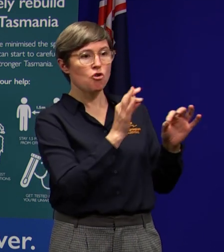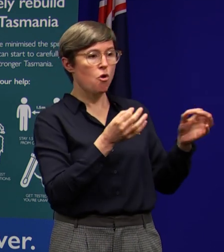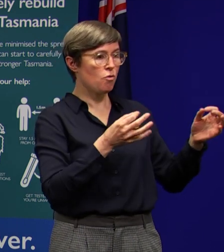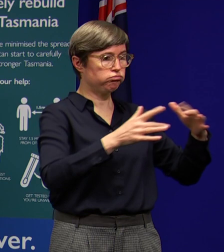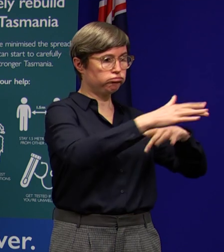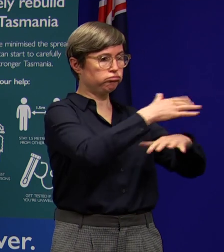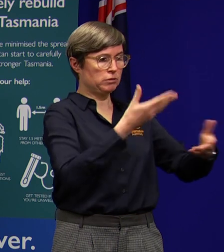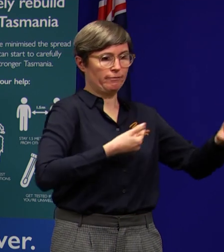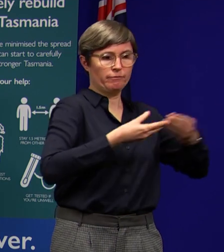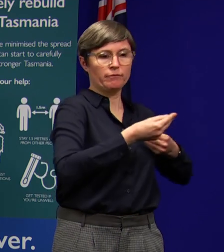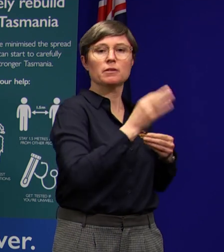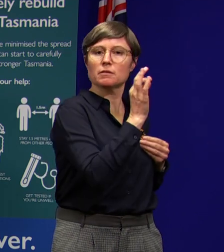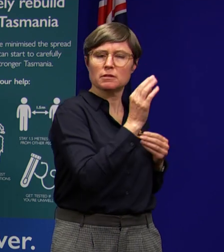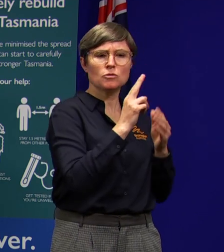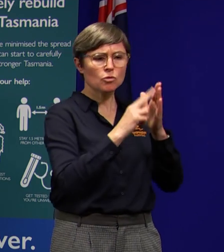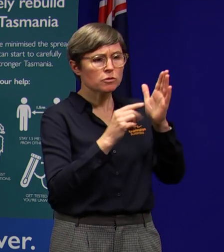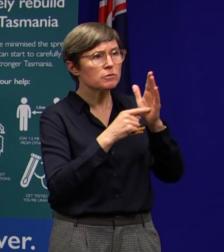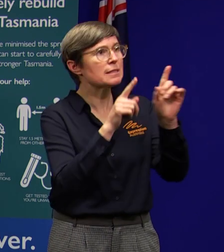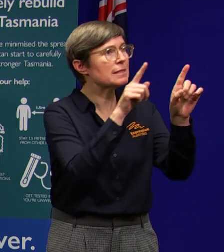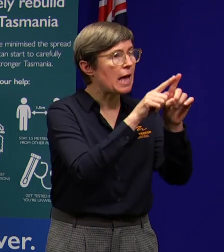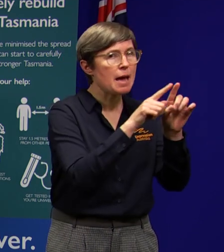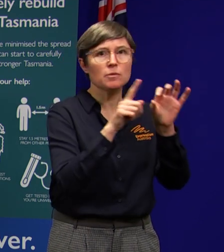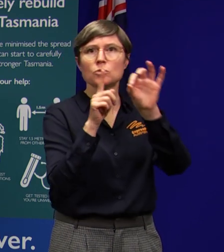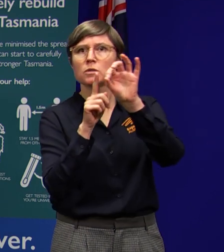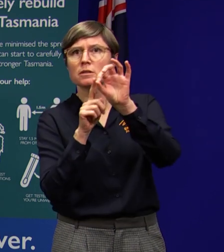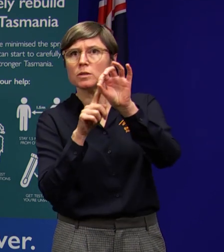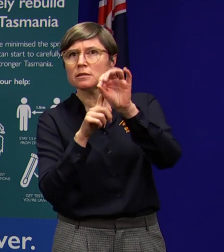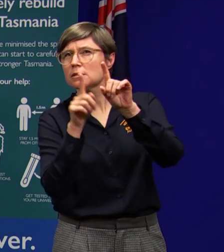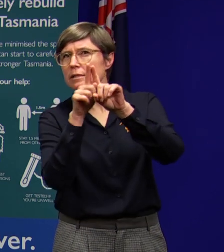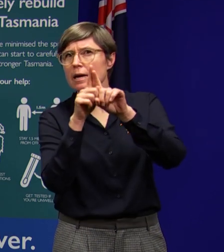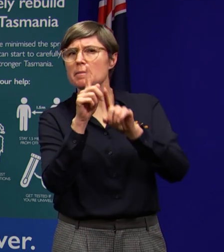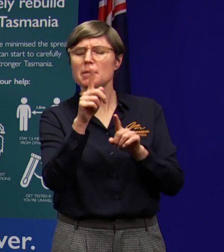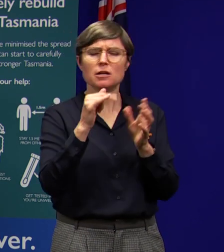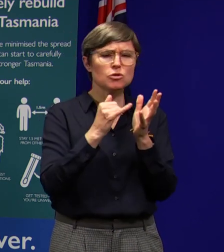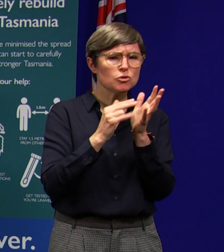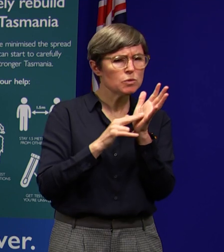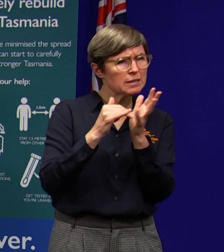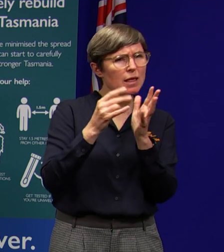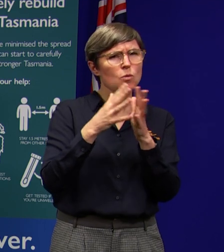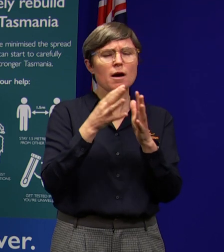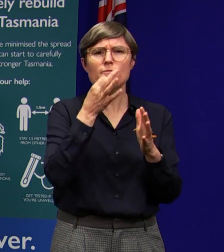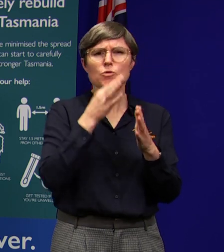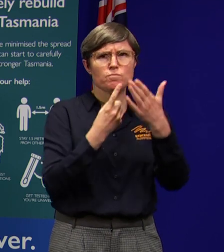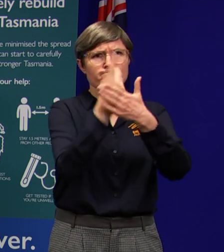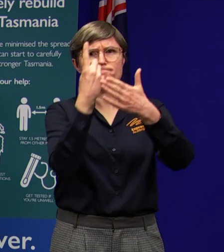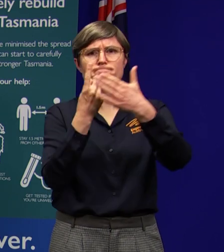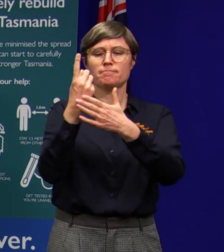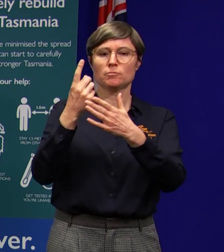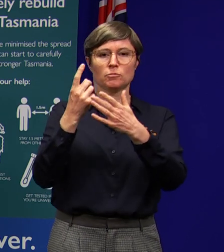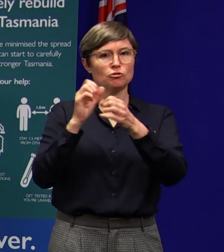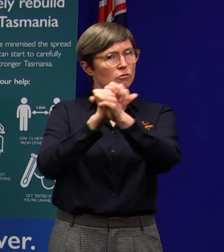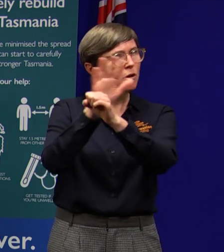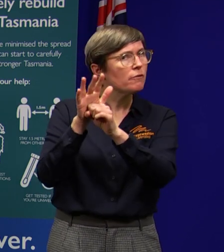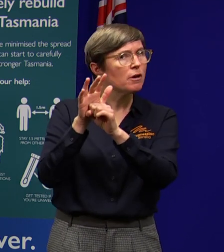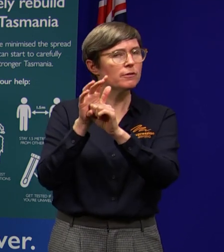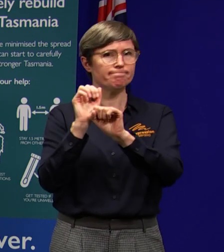likewise the Northern Territory, likewise Queensland but obviously New South Wales is having some challenges at the moment and in terms of the steps